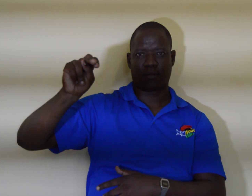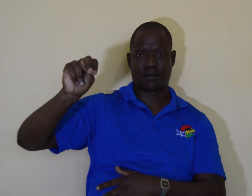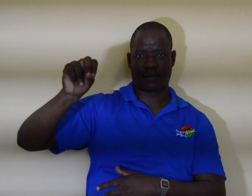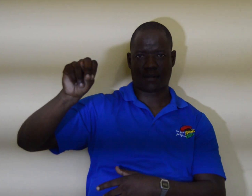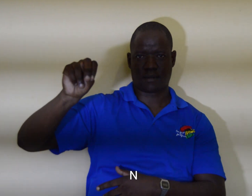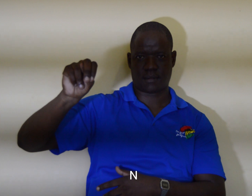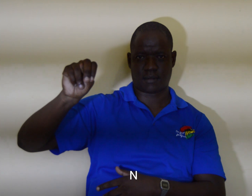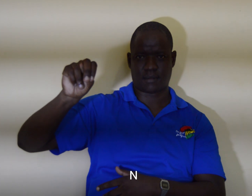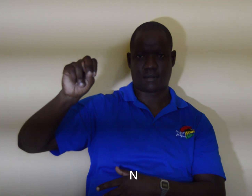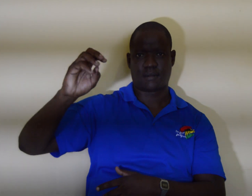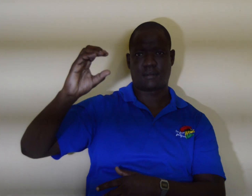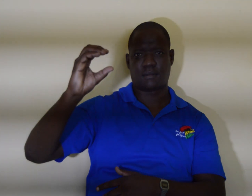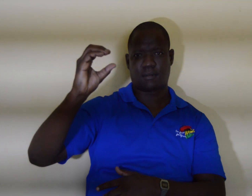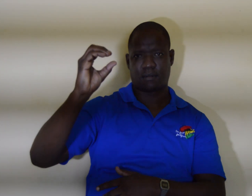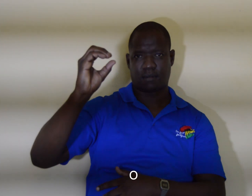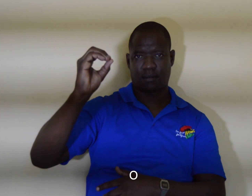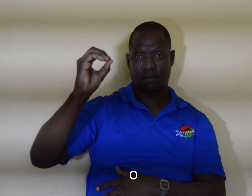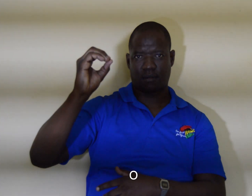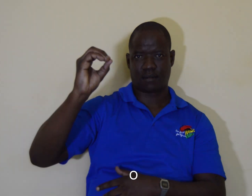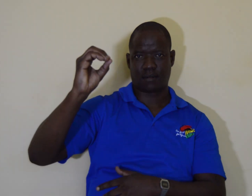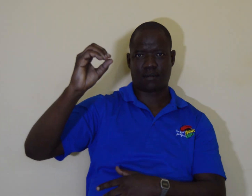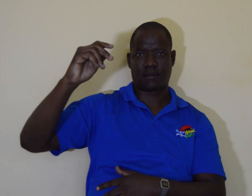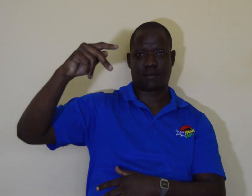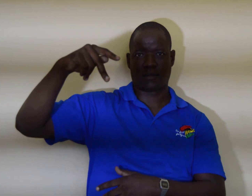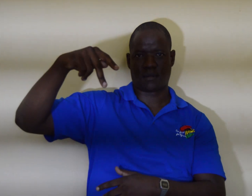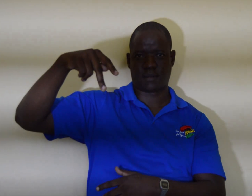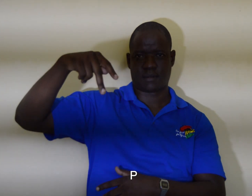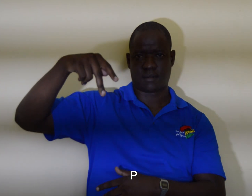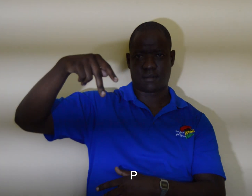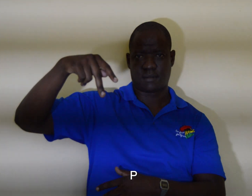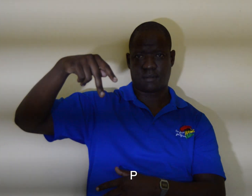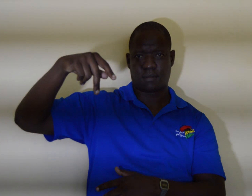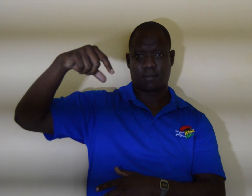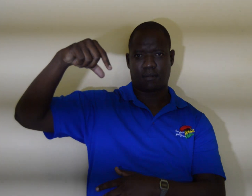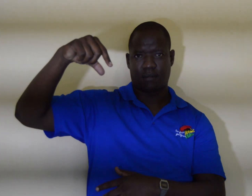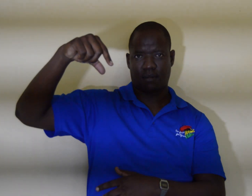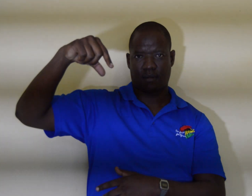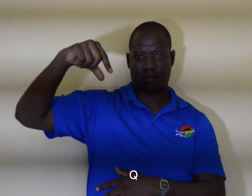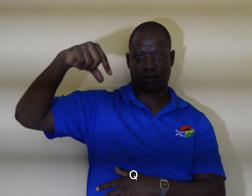N, O, P, Q,